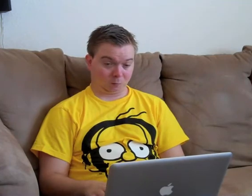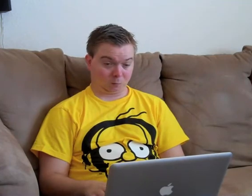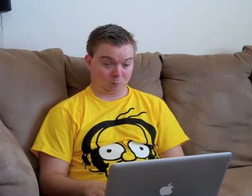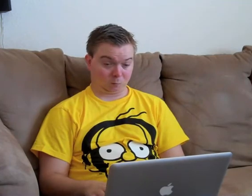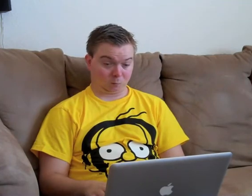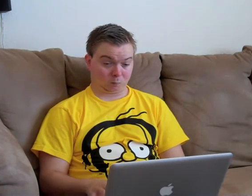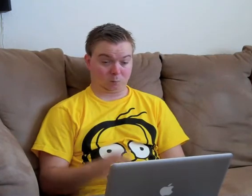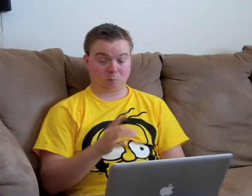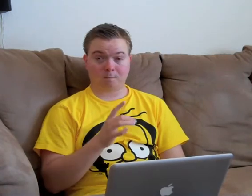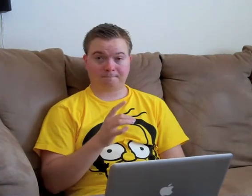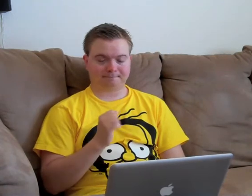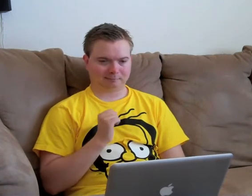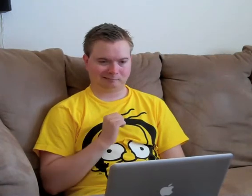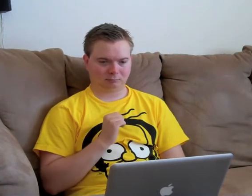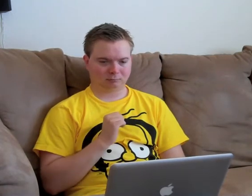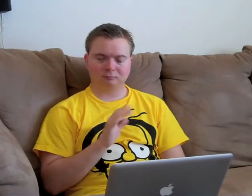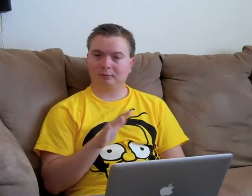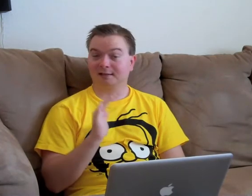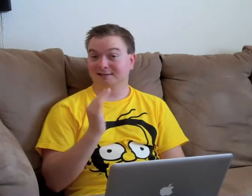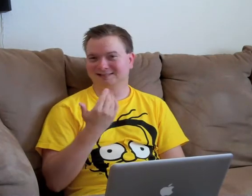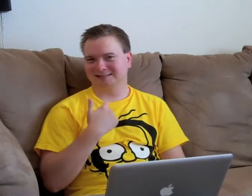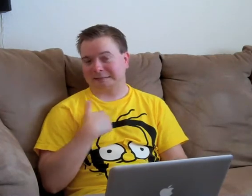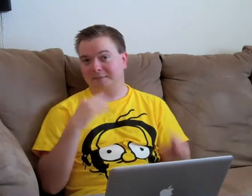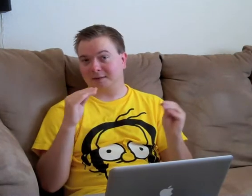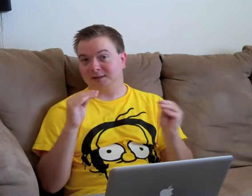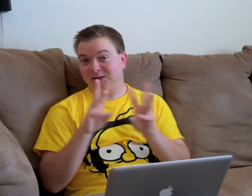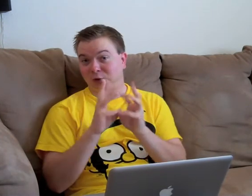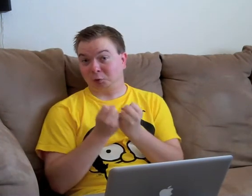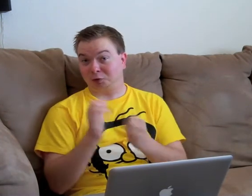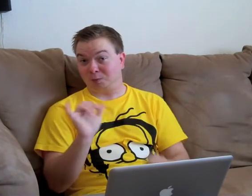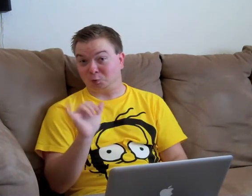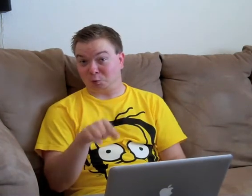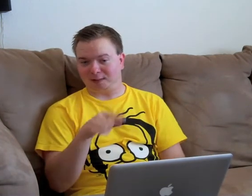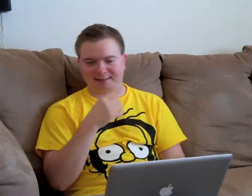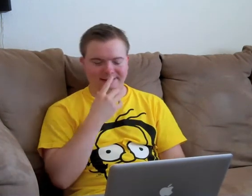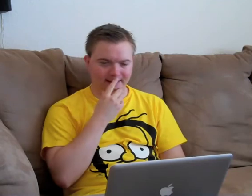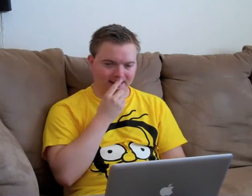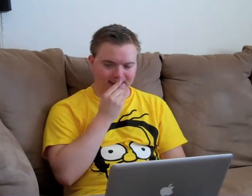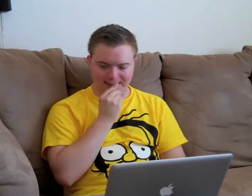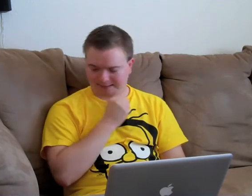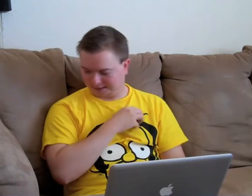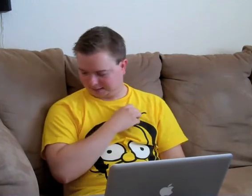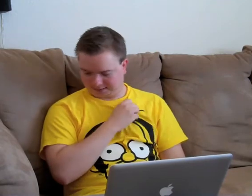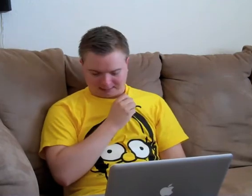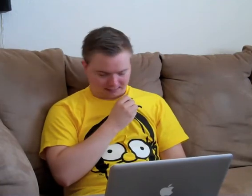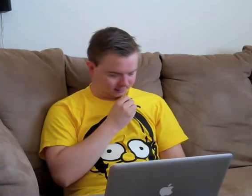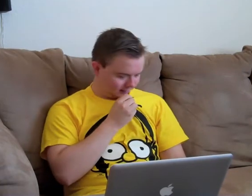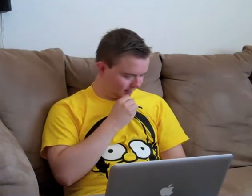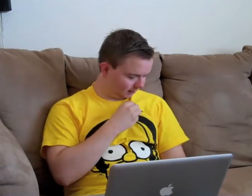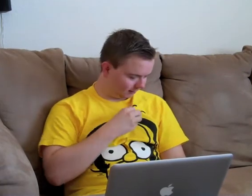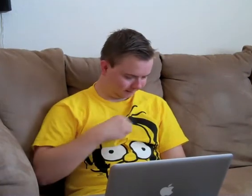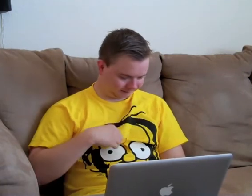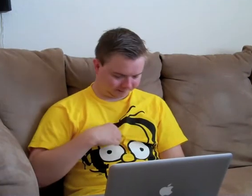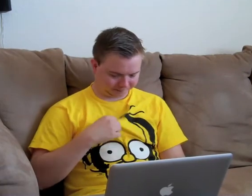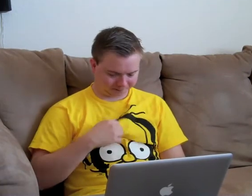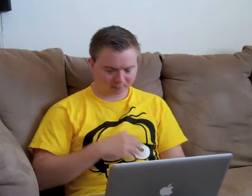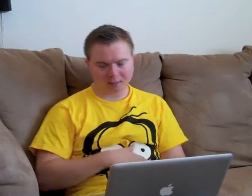It's really great. Eww. Seems like I'm teaching a workshop as well. Well.